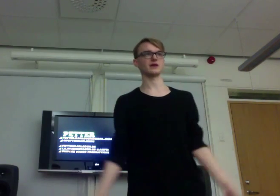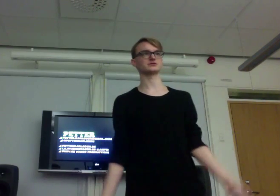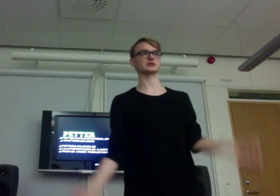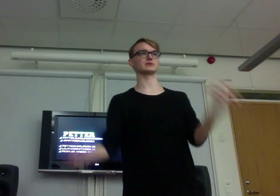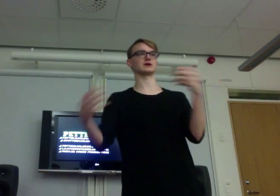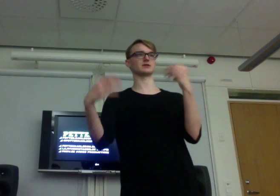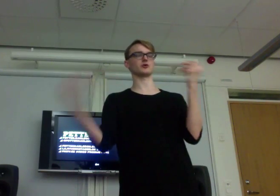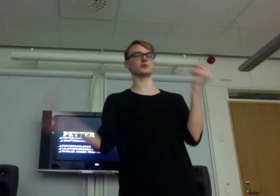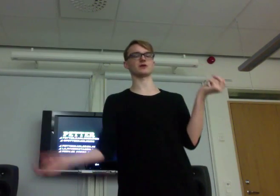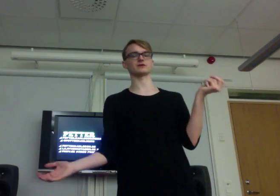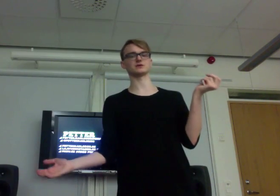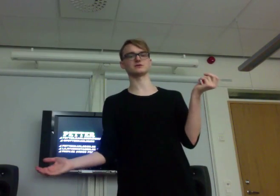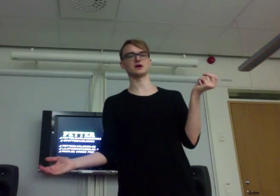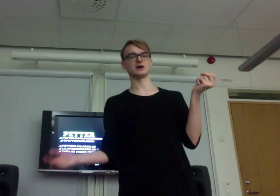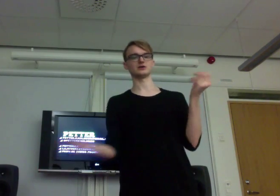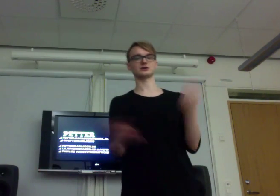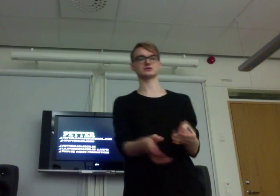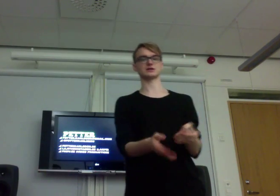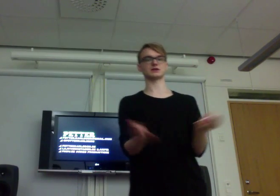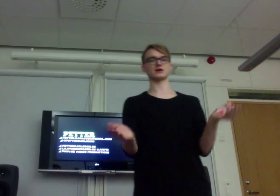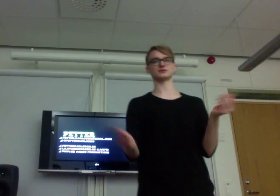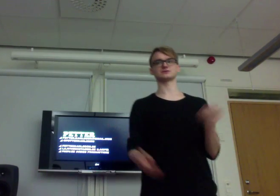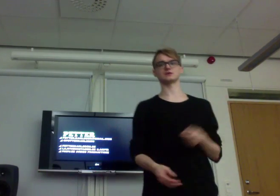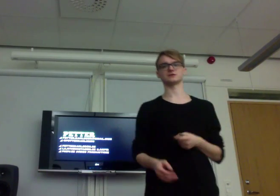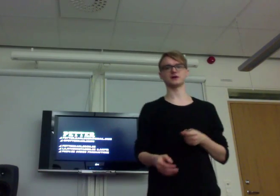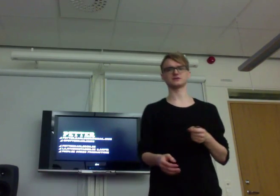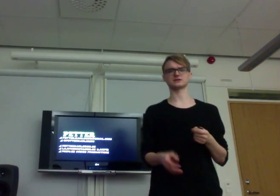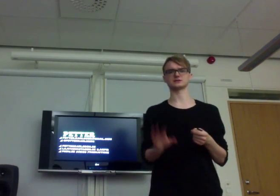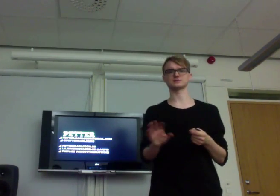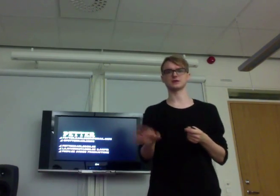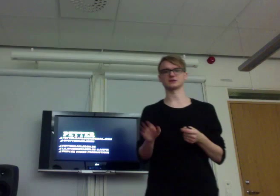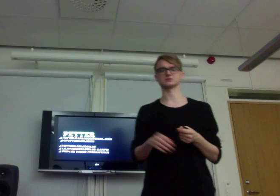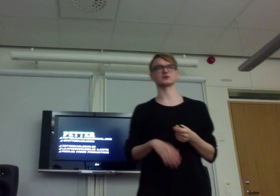streaming, and mobile video. And you can check that out as well. I think that's mainly in Swedish.